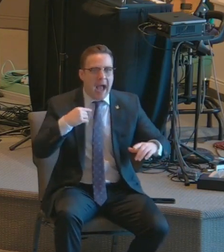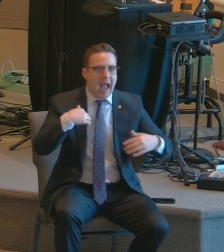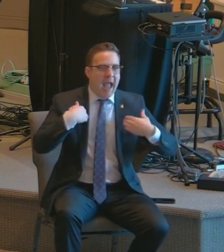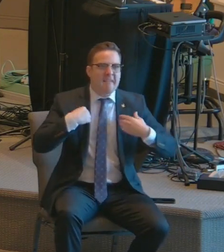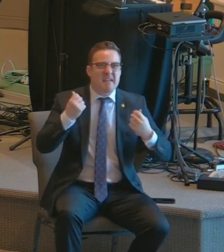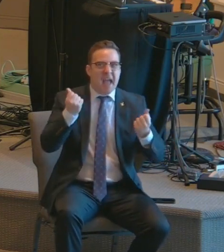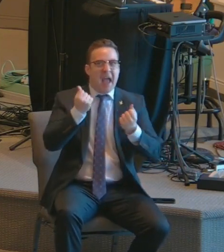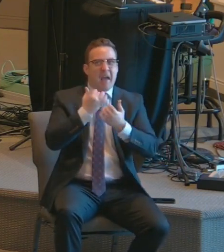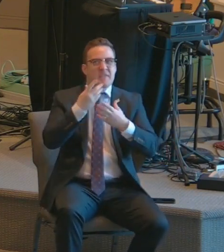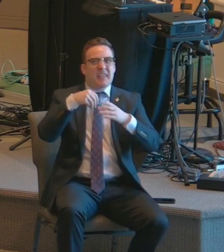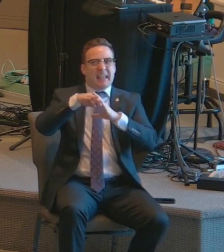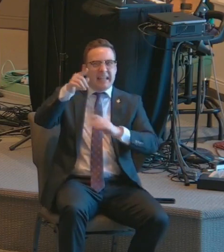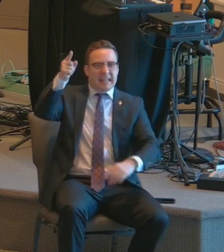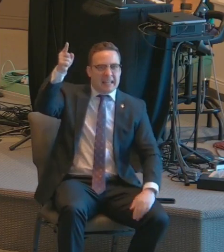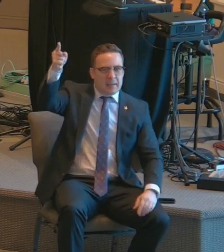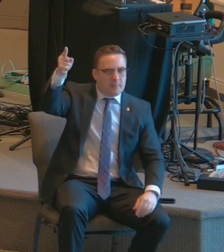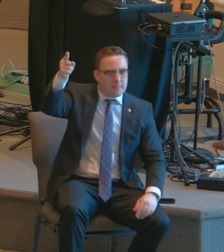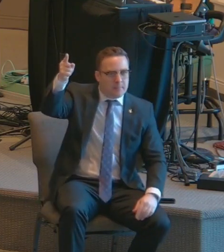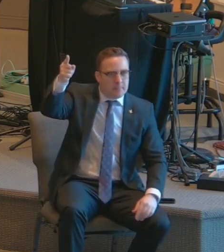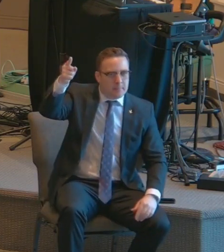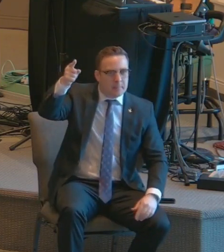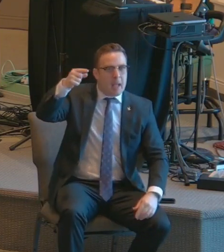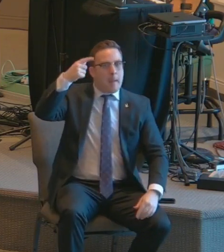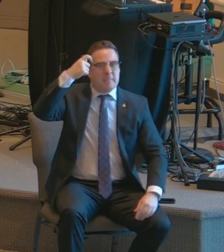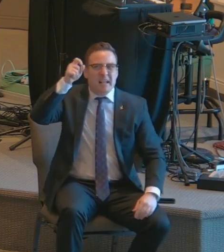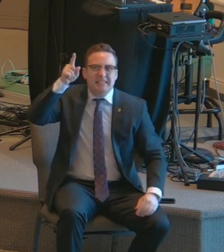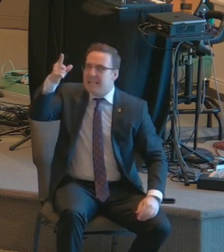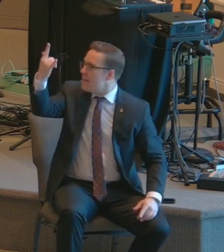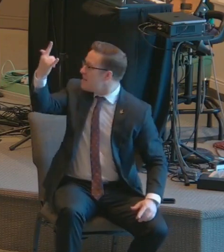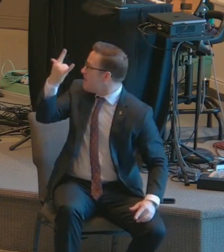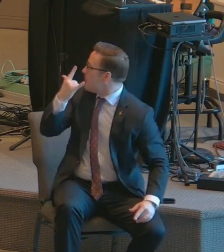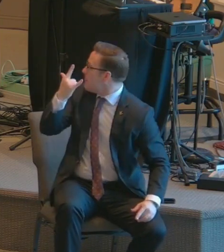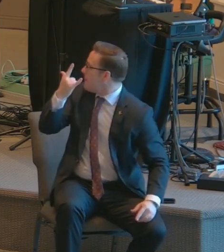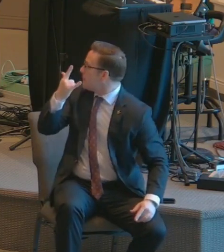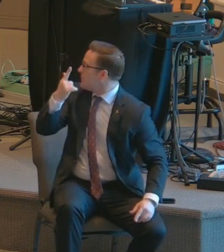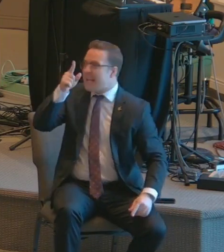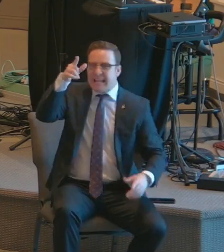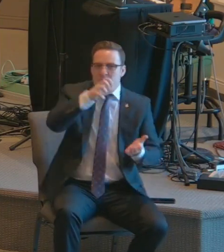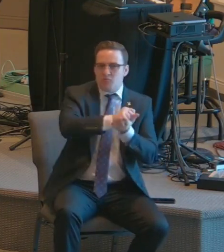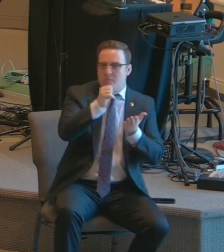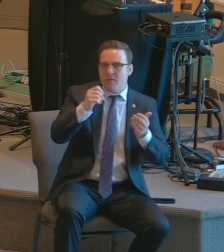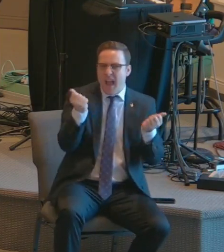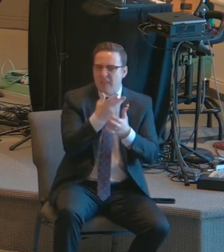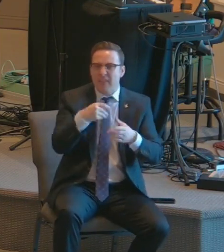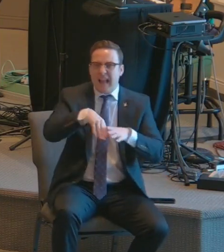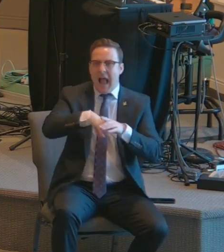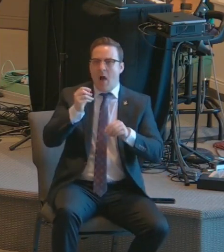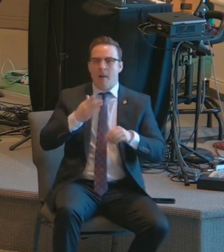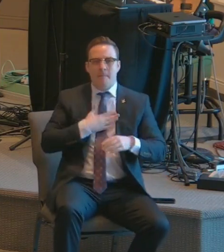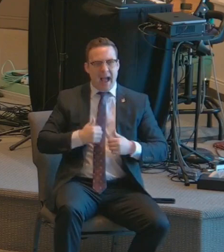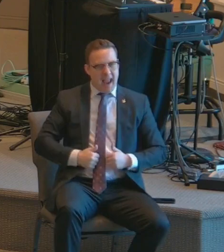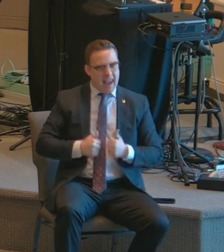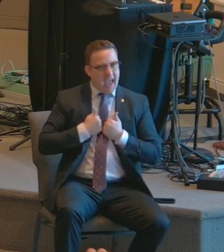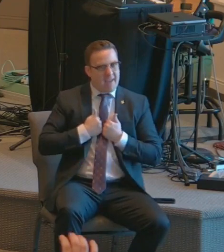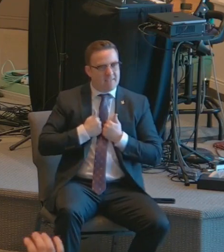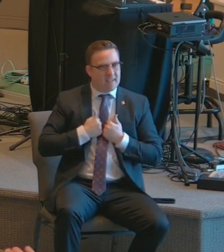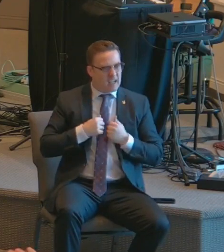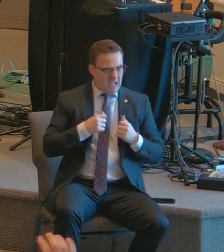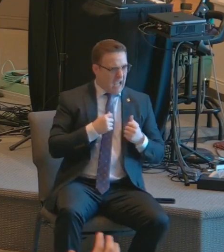everything right now. Even though God has been stripping me and taking everything out of my life, I have everything.